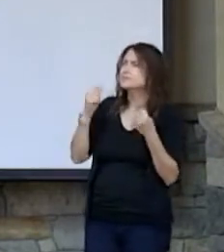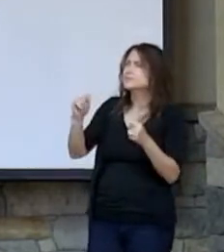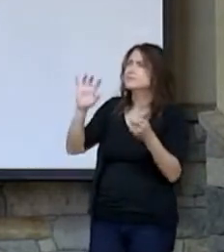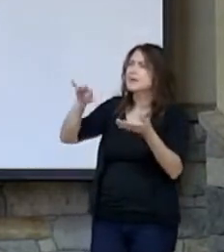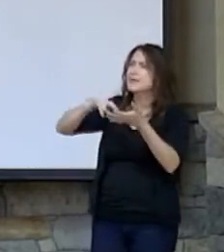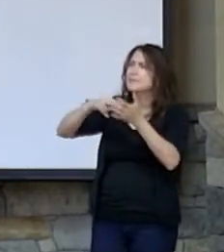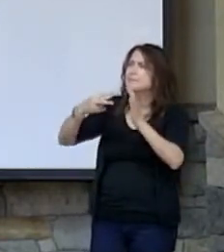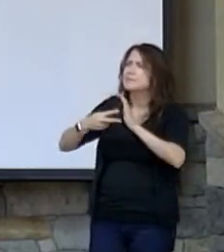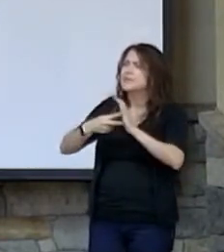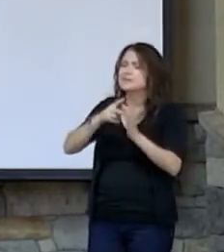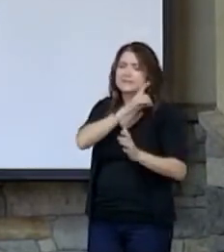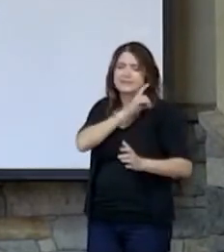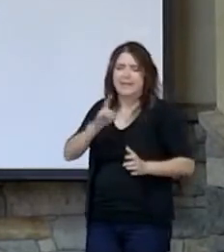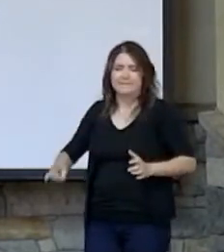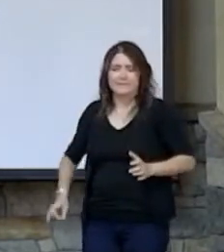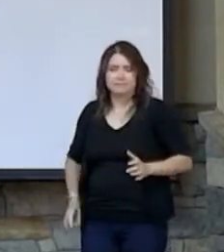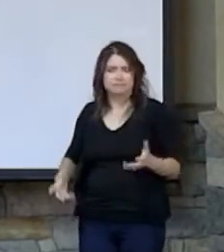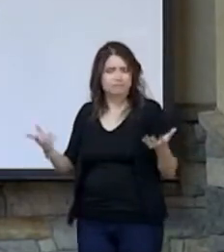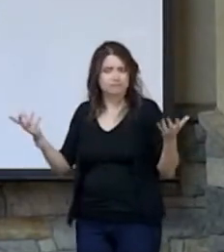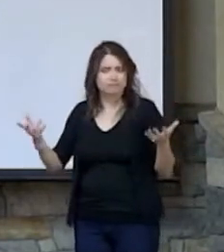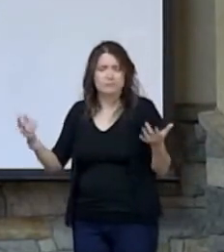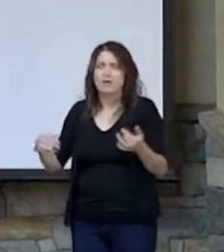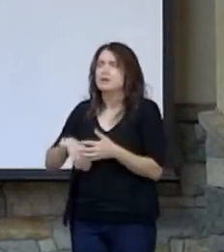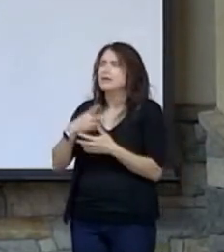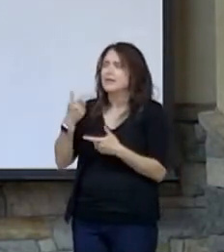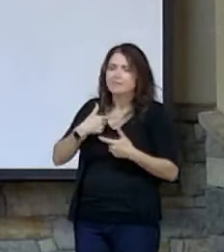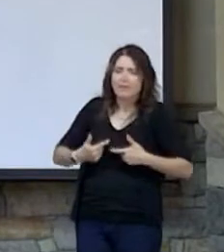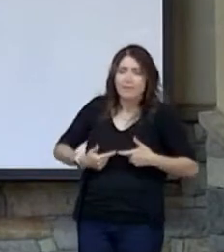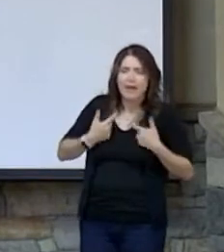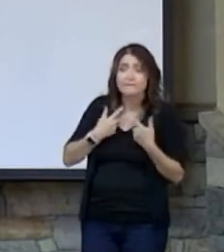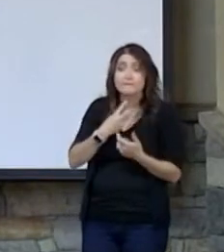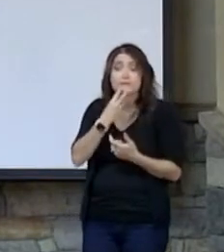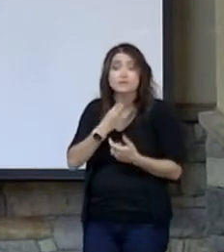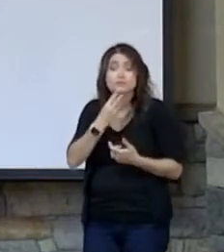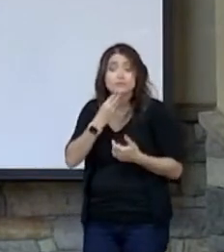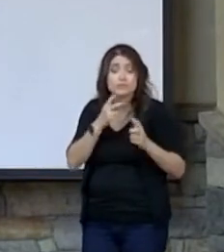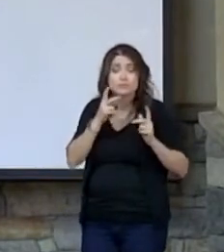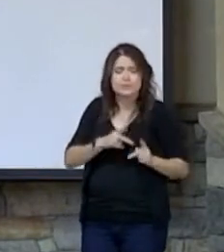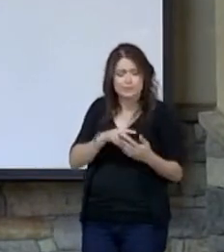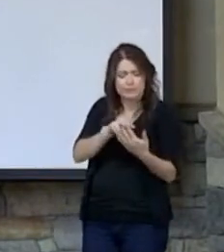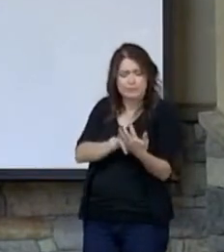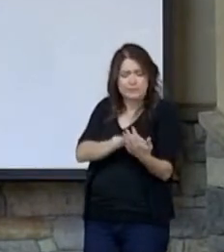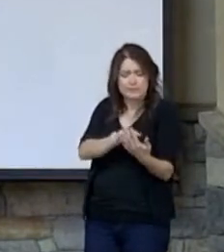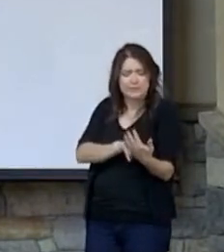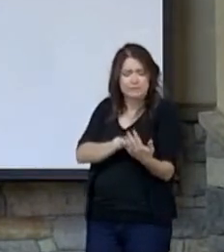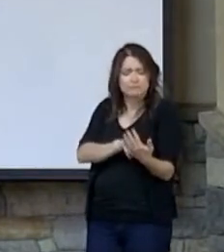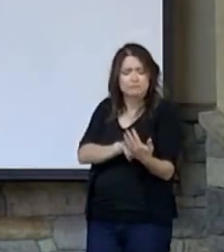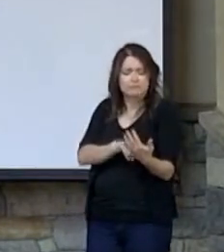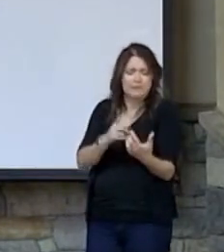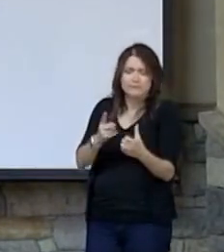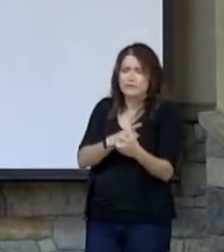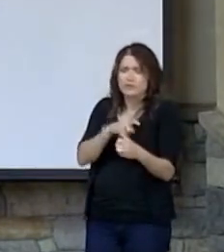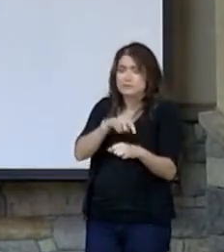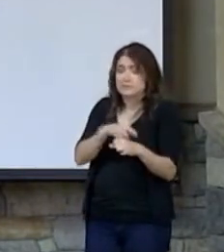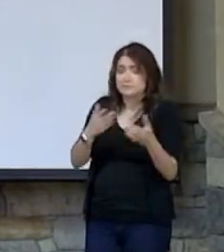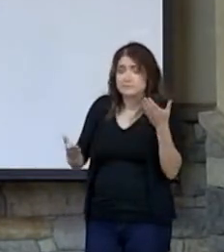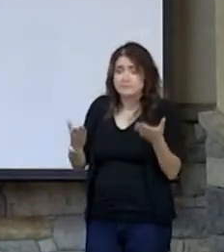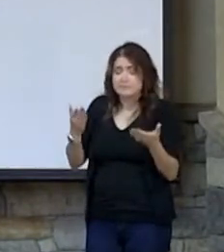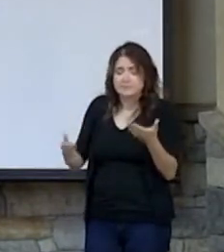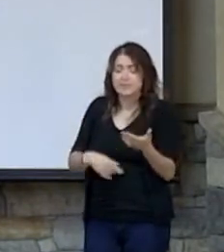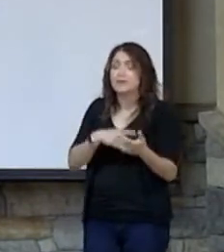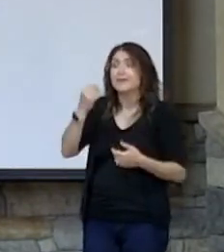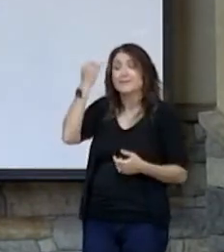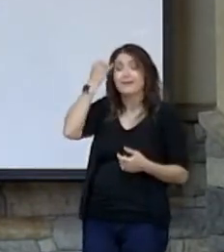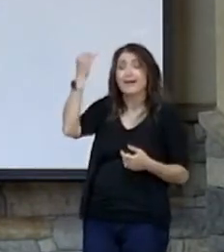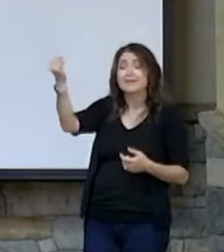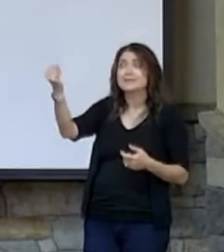meant to David. What would that have meant in the life of a Jew that would have read this maybe for the first time? The idea